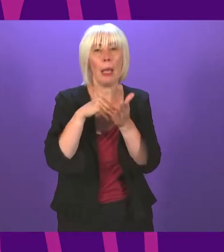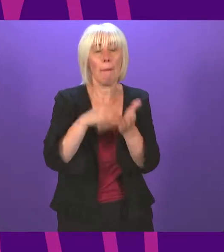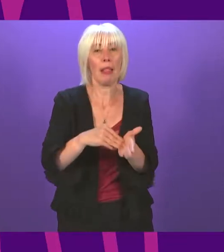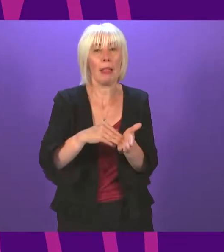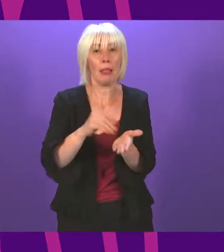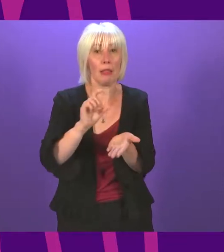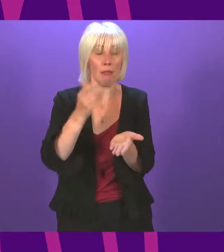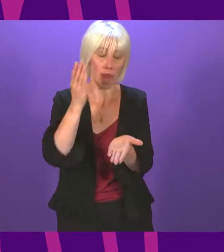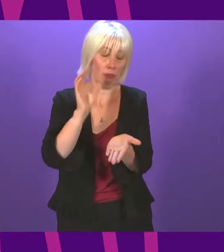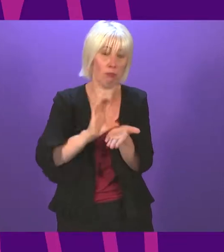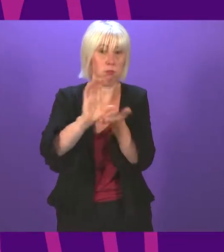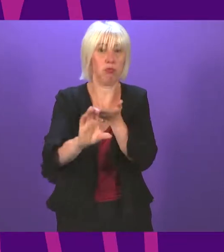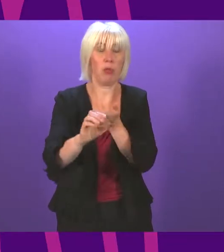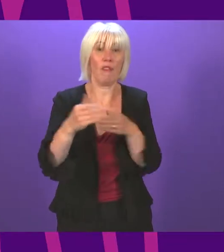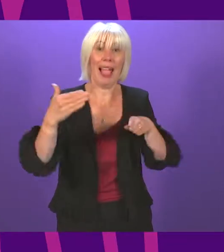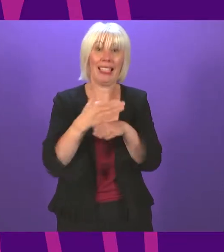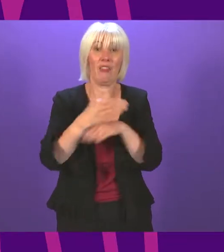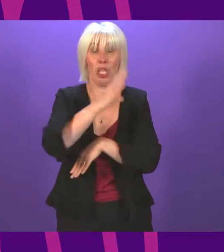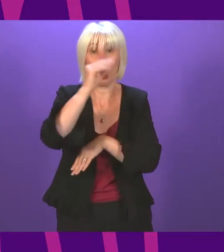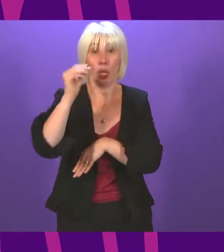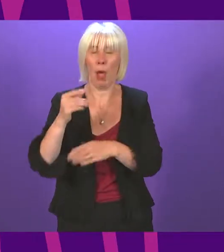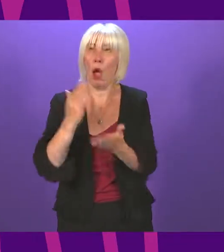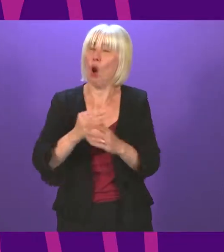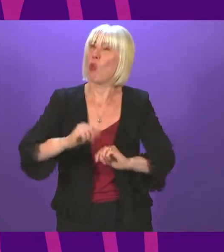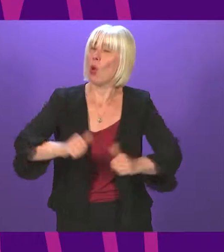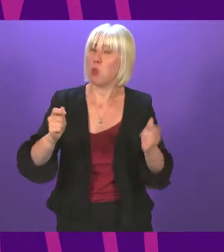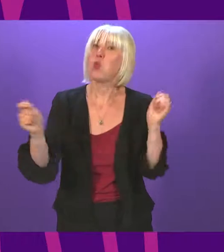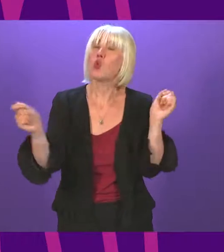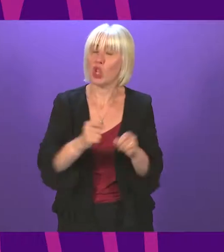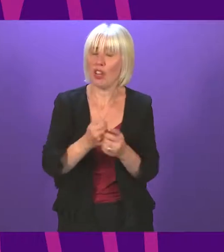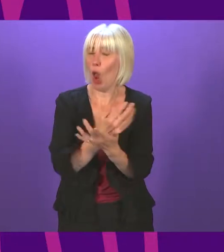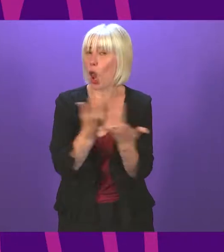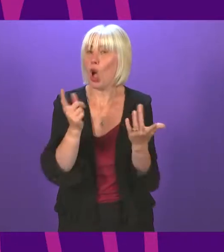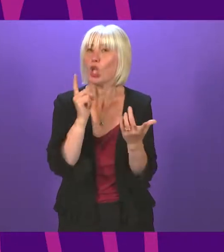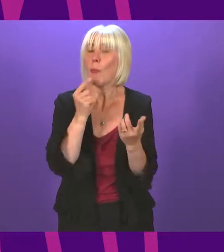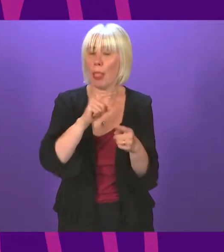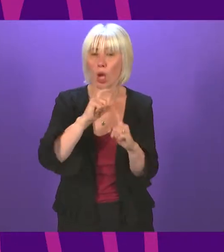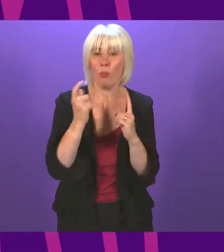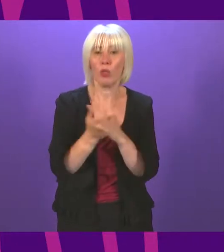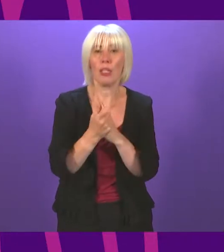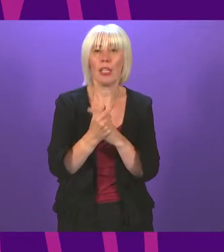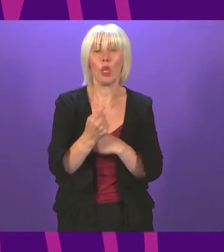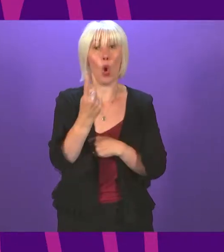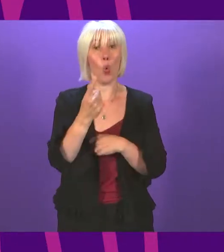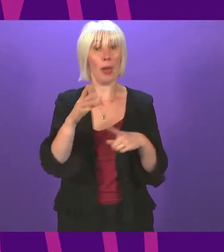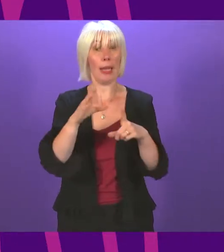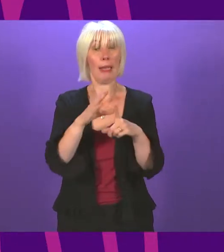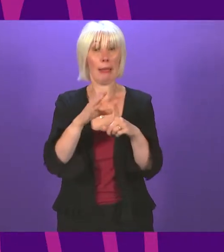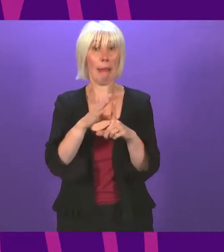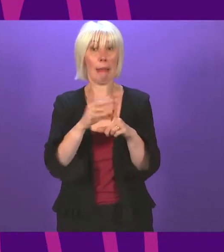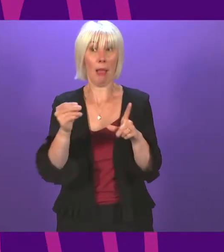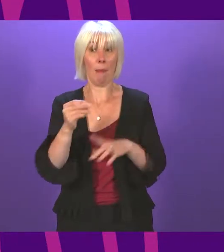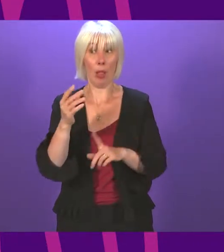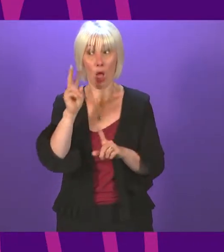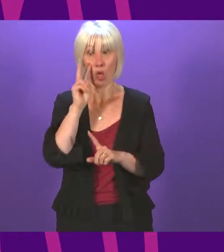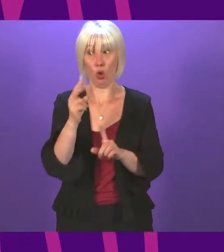activities has been such a game changer for so many in our communities. I want to give a wee example there that I actually came across the benefits of this directly